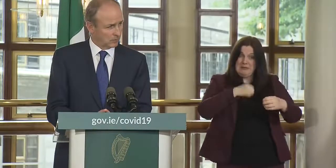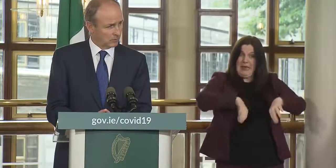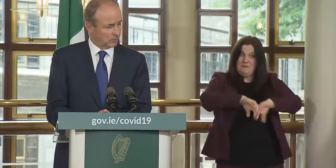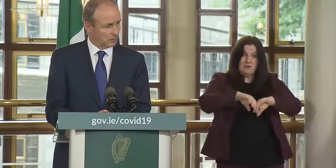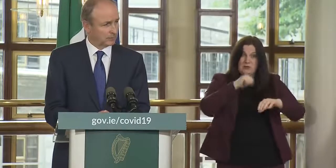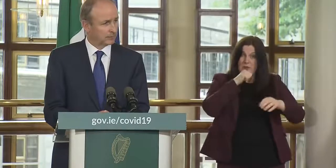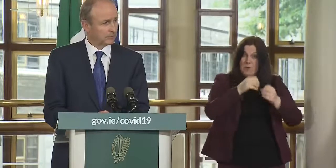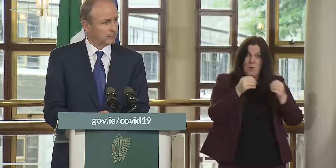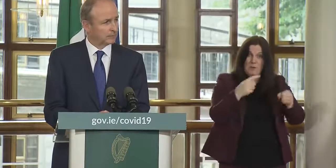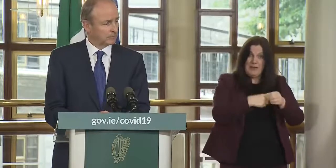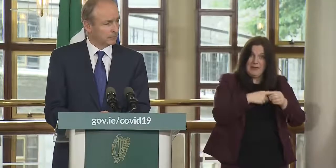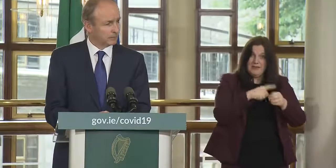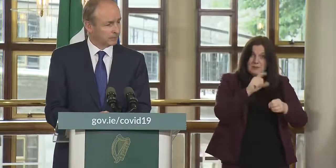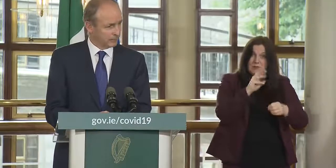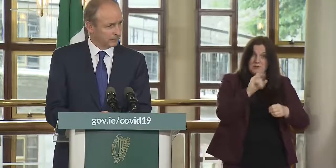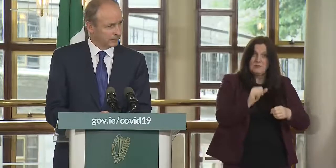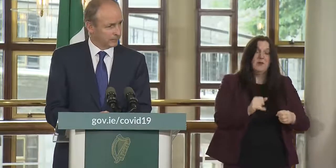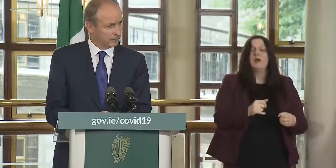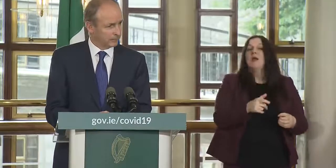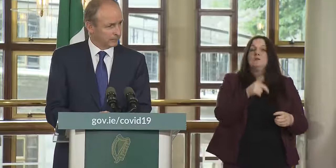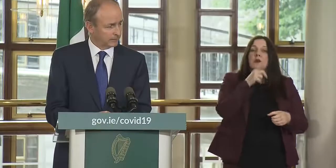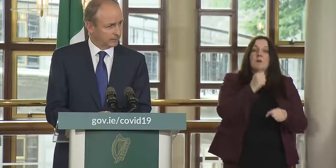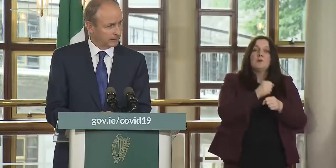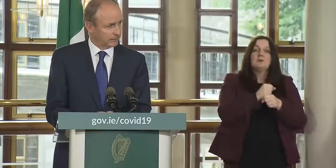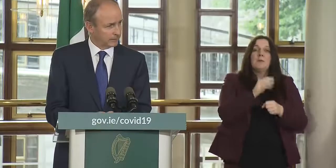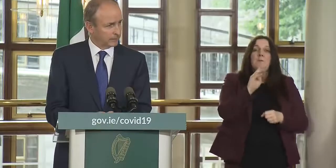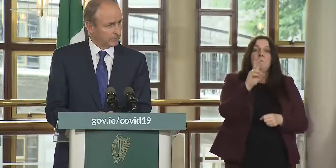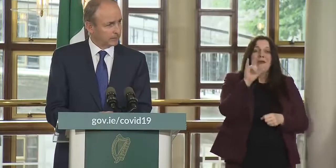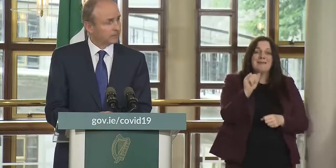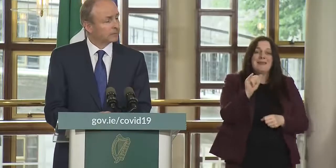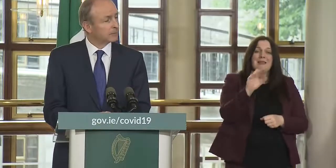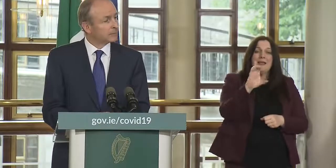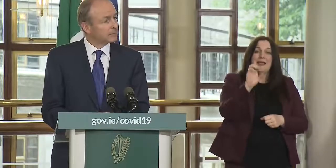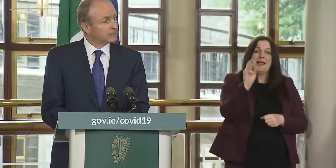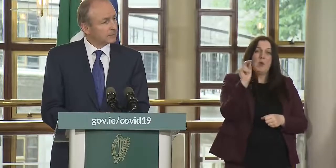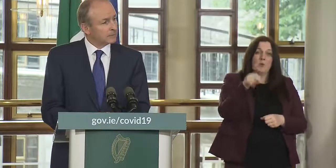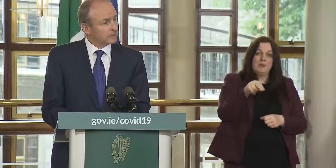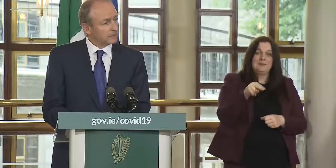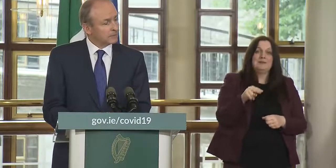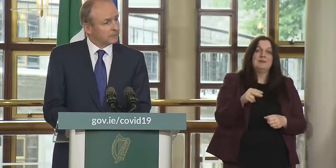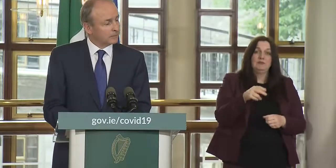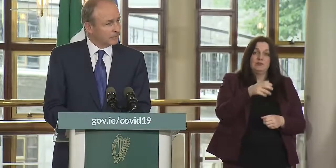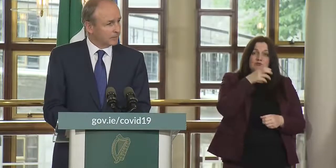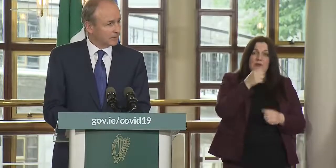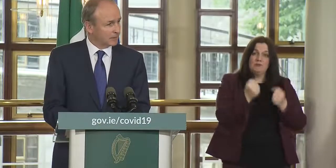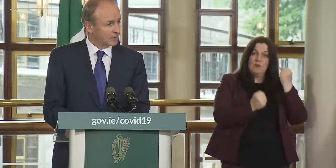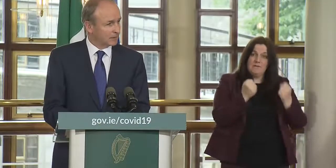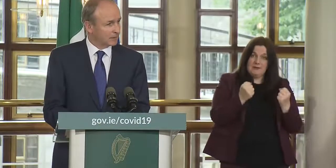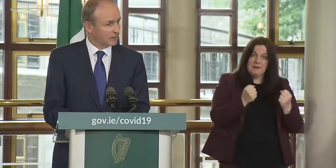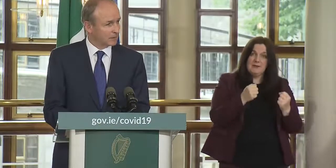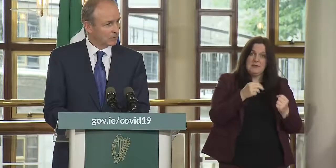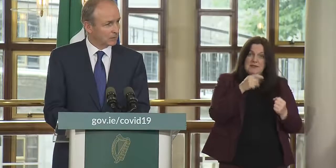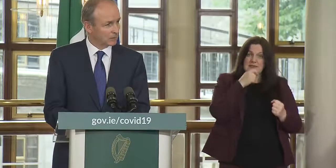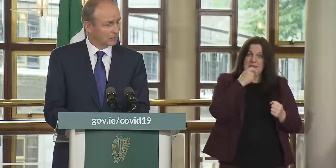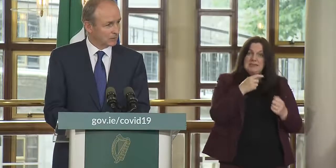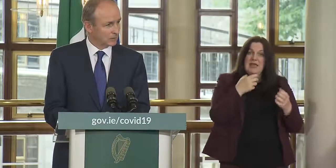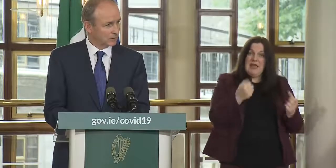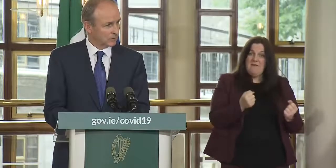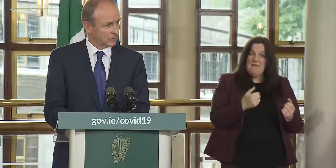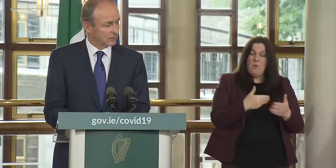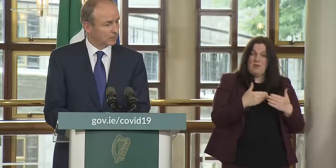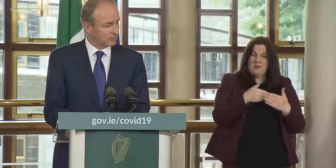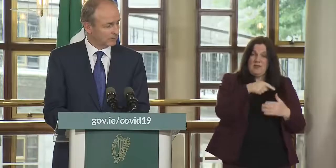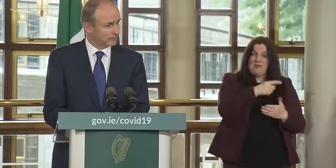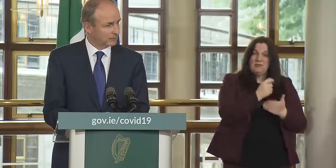on the issue of uh barry cowan's drink driving um incident uh it emerged obviously that he has been on a provisional license